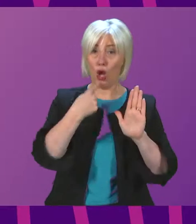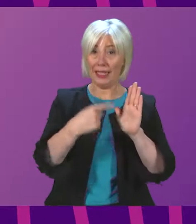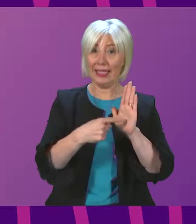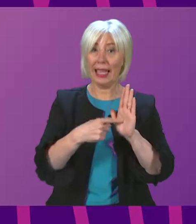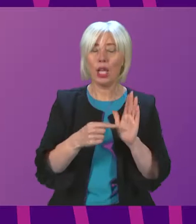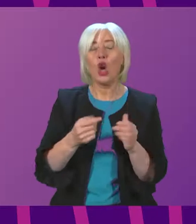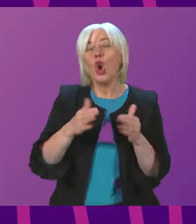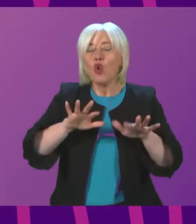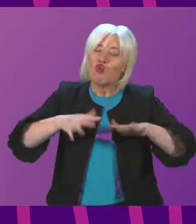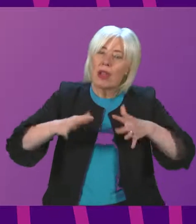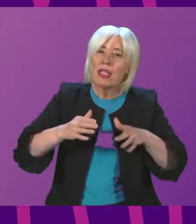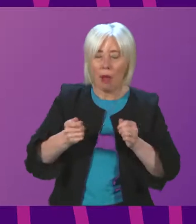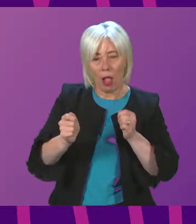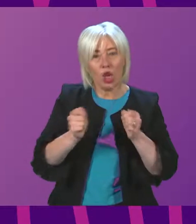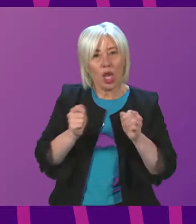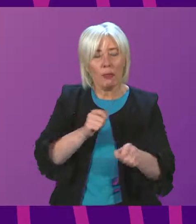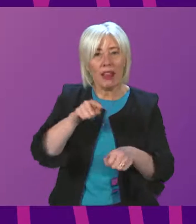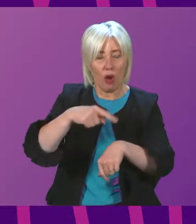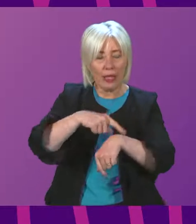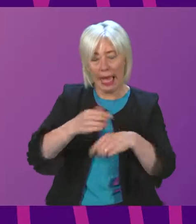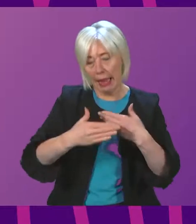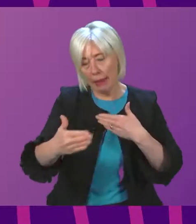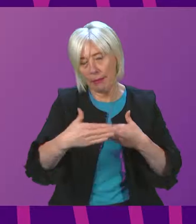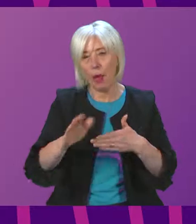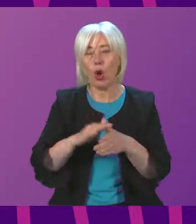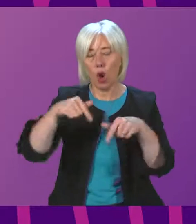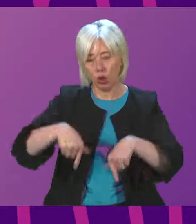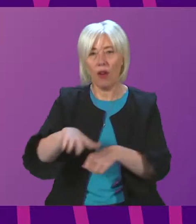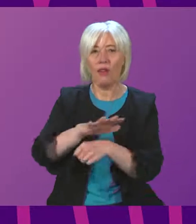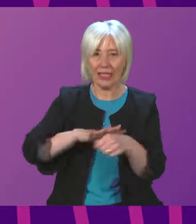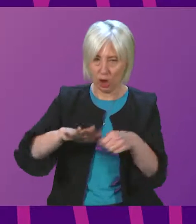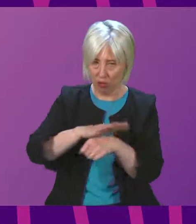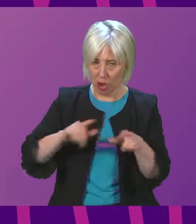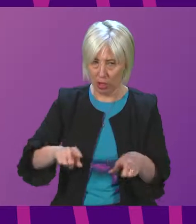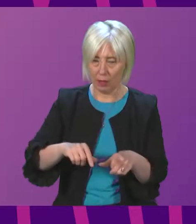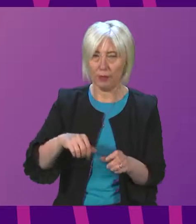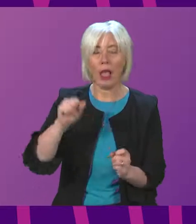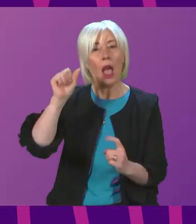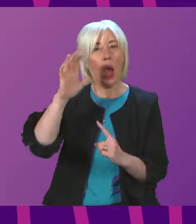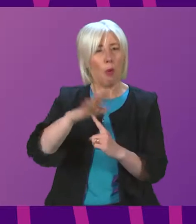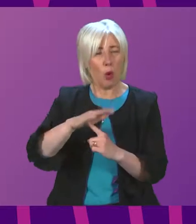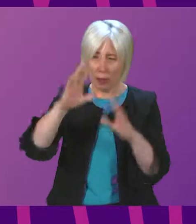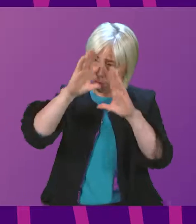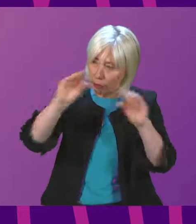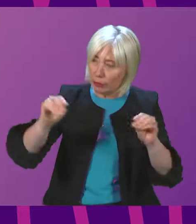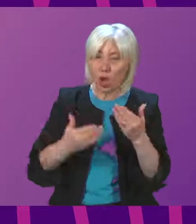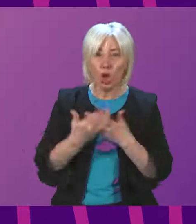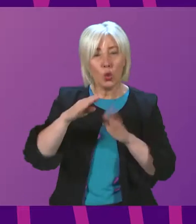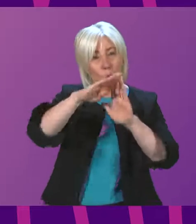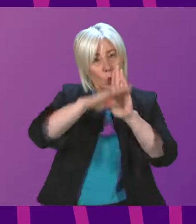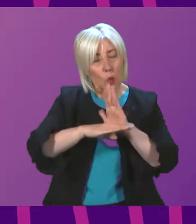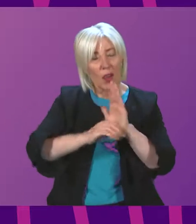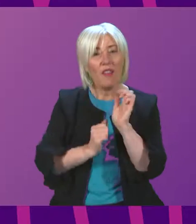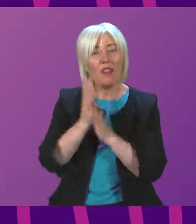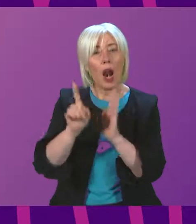reasonable additional time needed in this situation. In closing, it's really important that I reiterate that in setting a new standard for fire